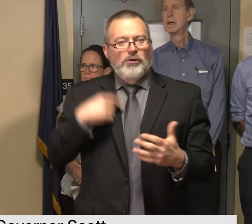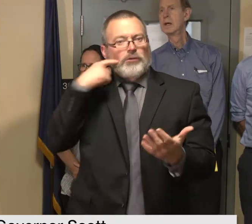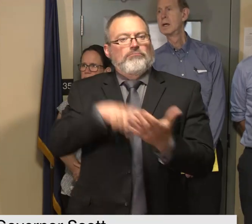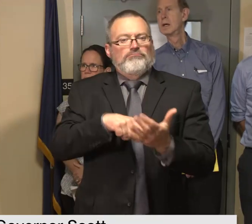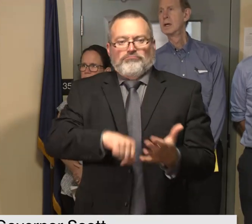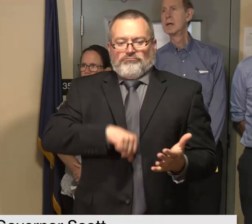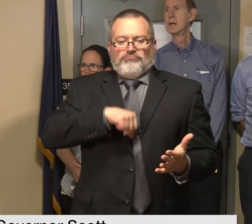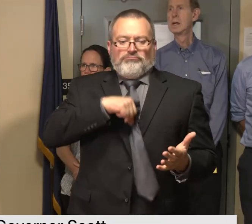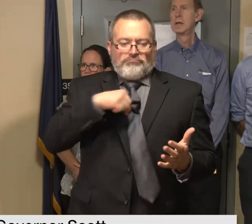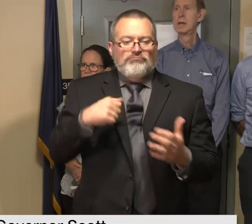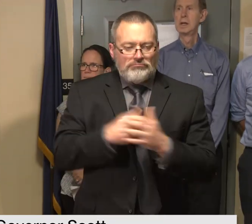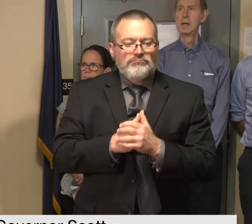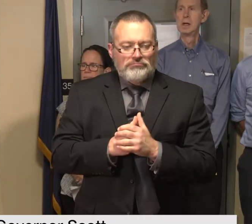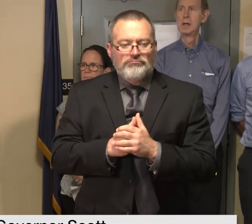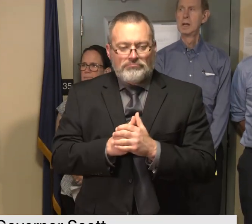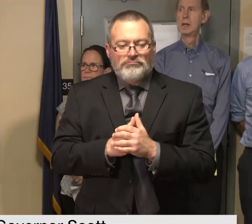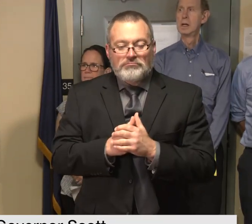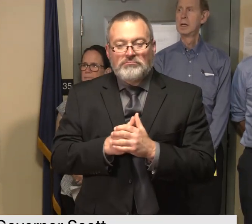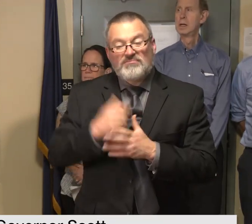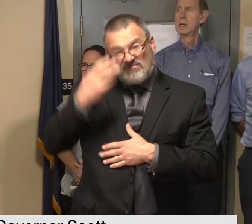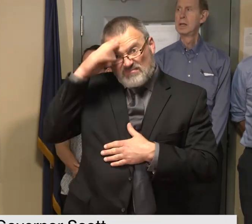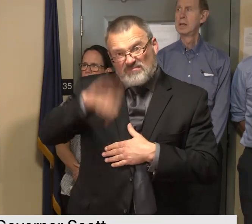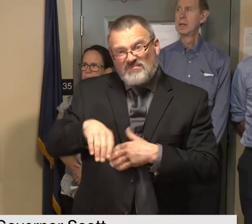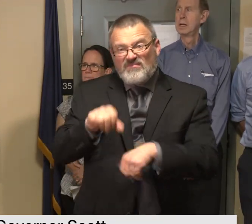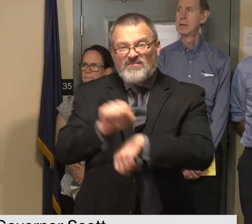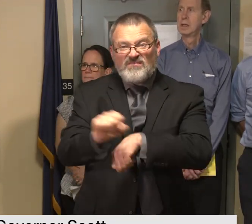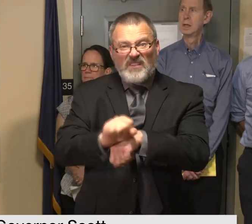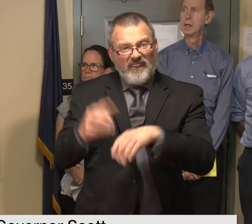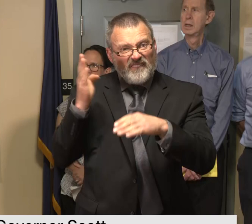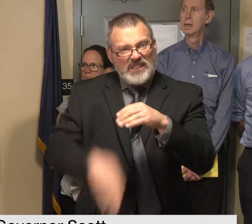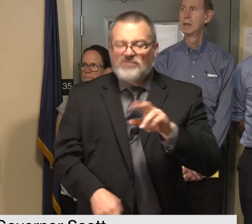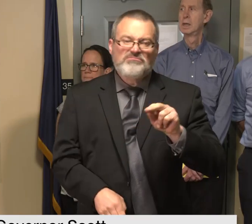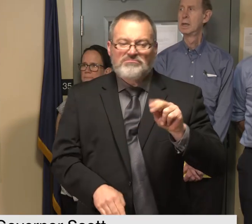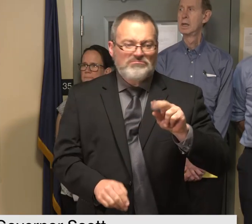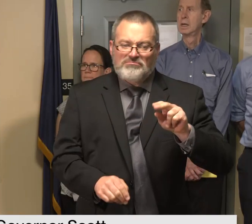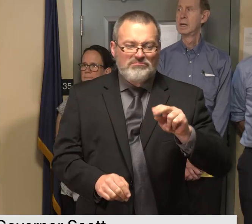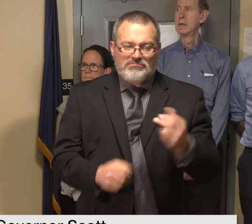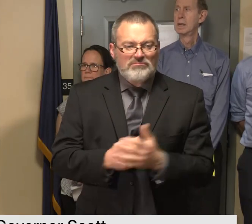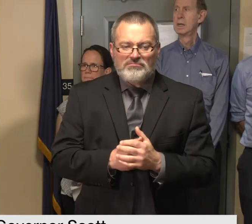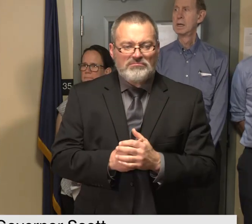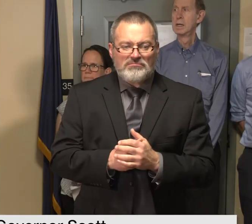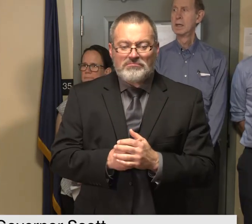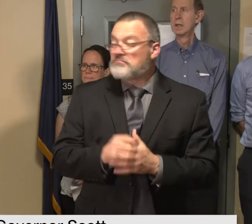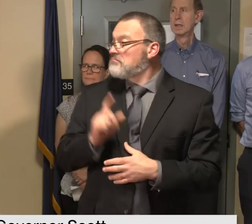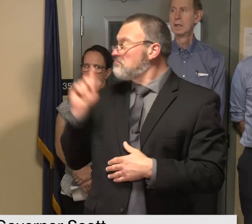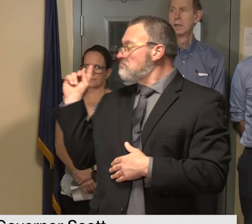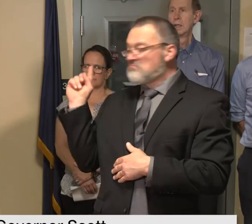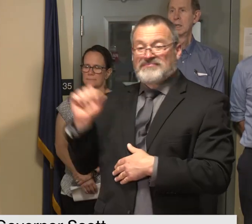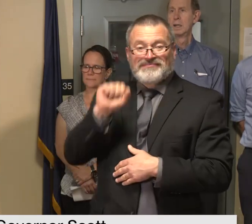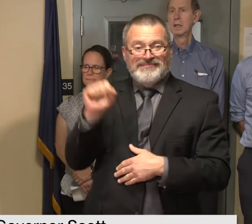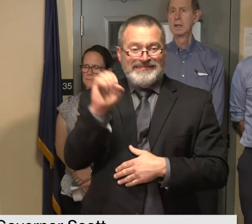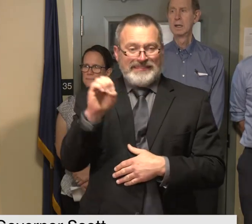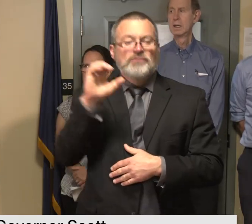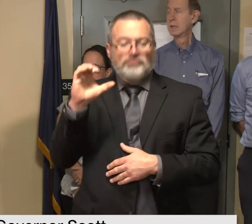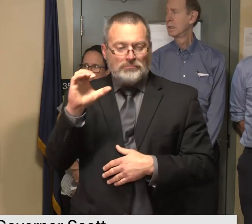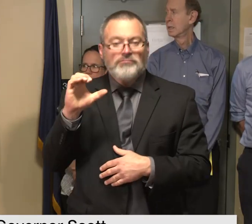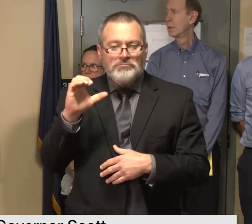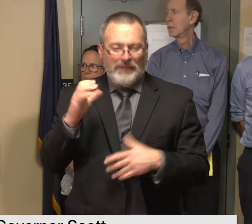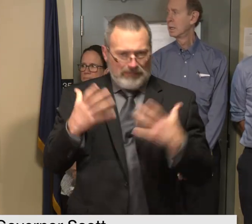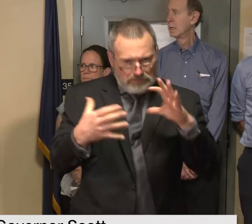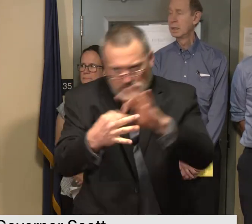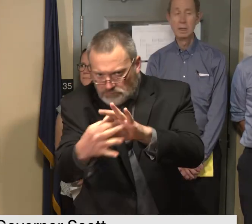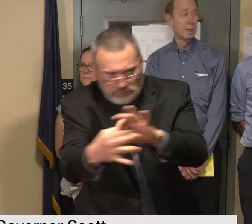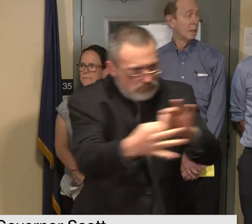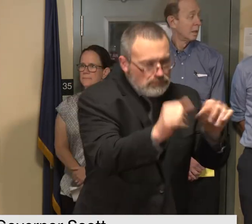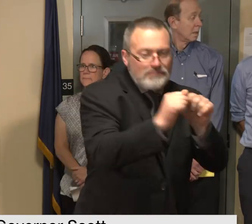our work to manage the response and the SEOC is coordinating with town officials and local emergency